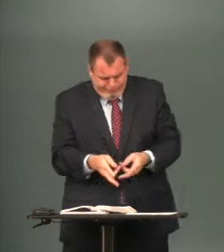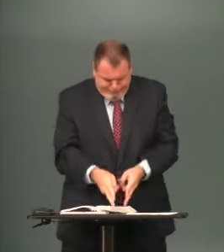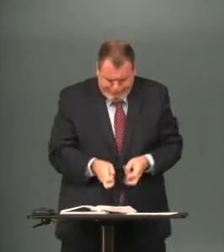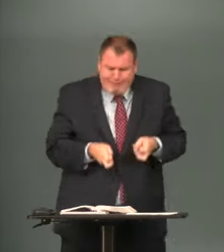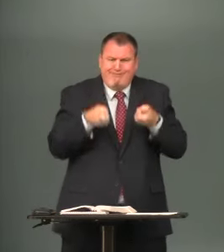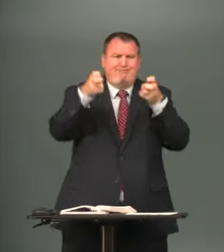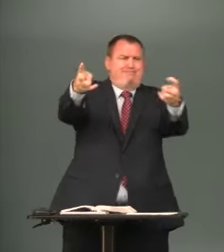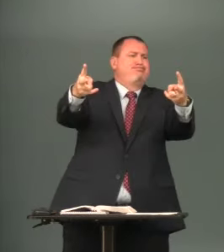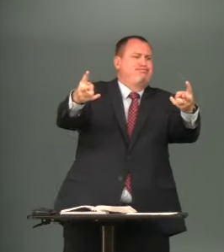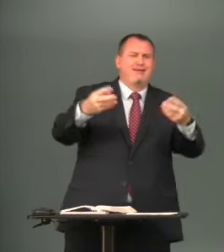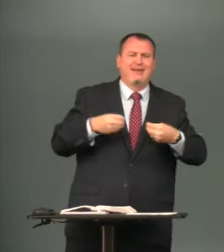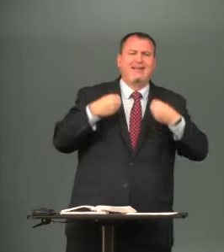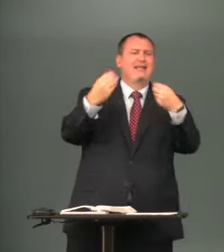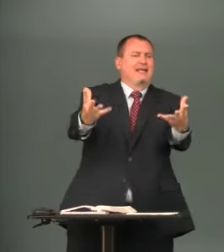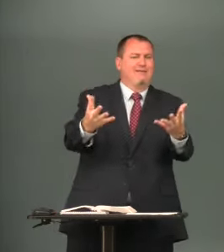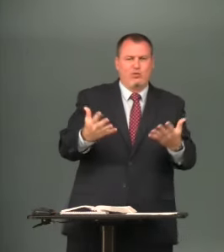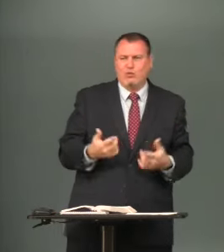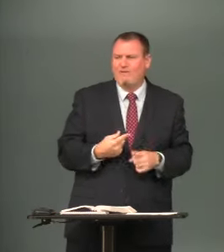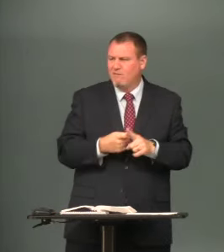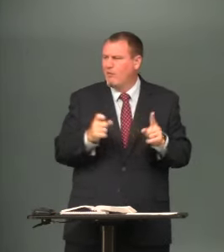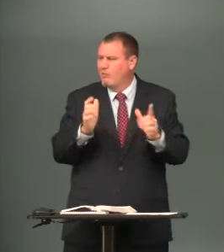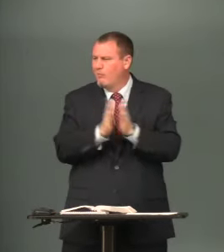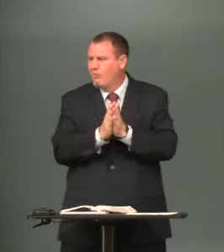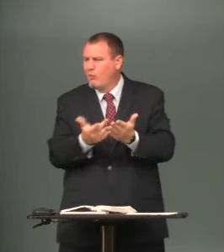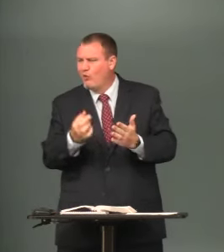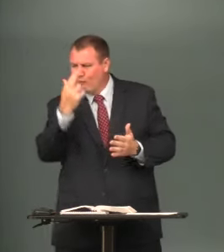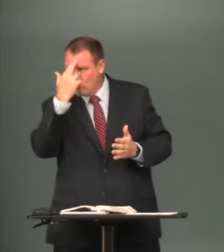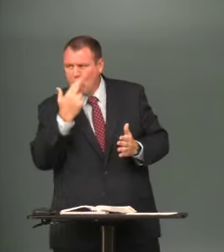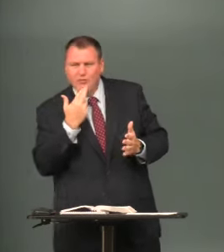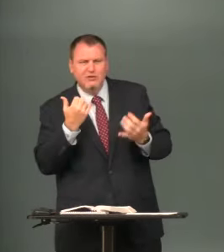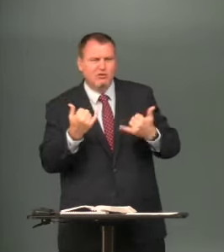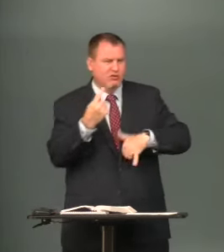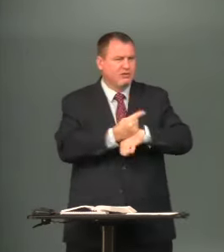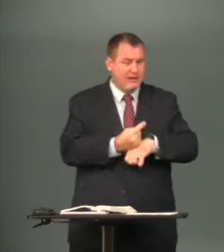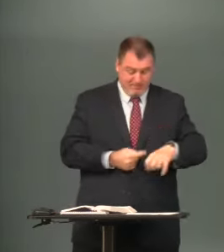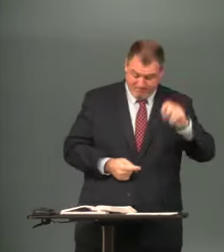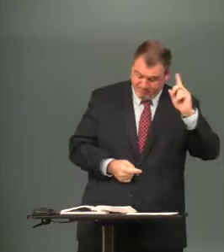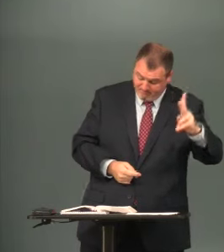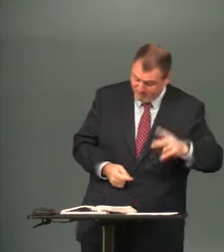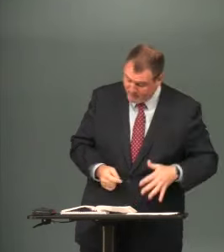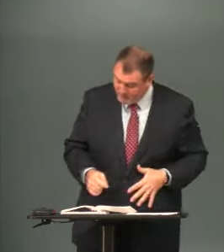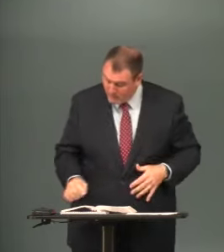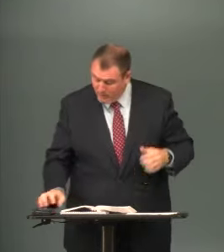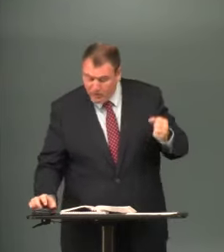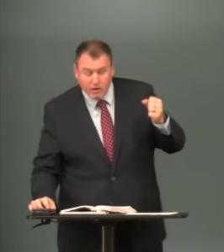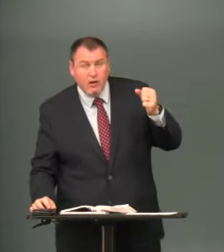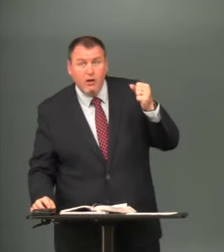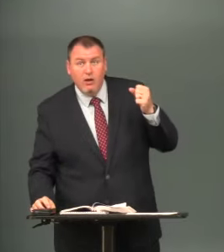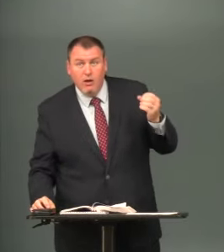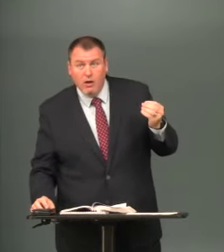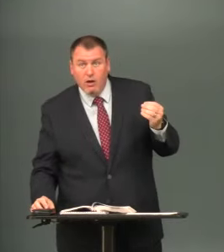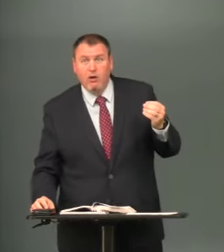it's right there written in the book so i don't have to invent anything it is right there for us to glean